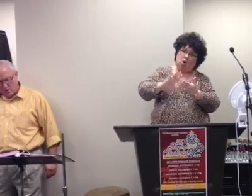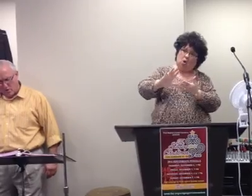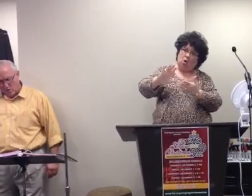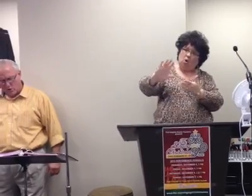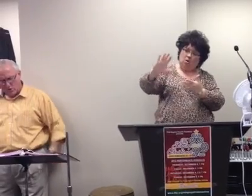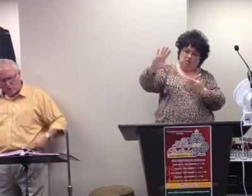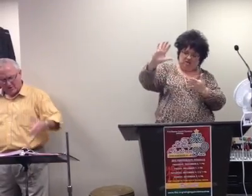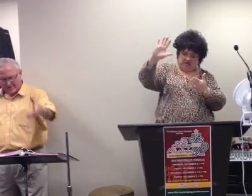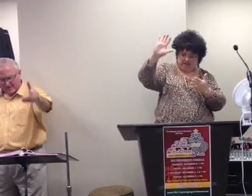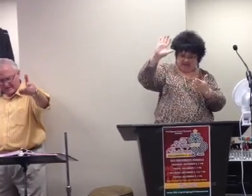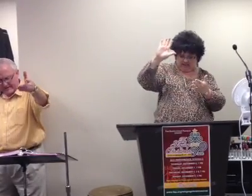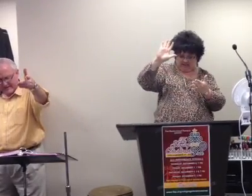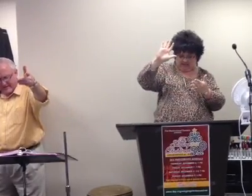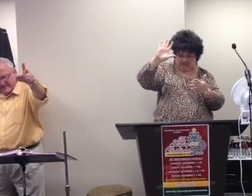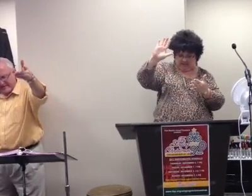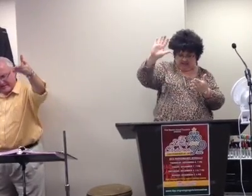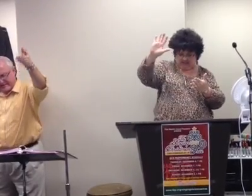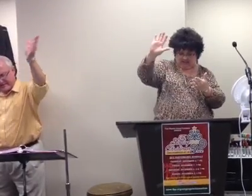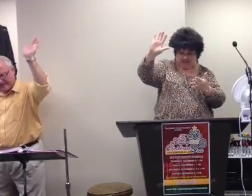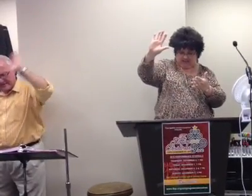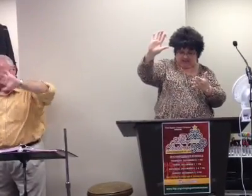are holy,